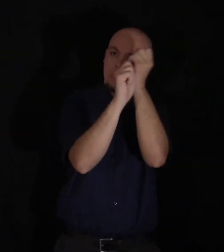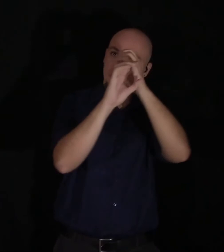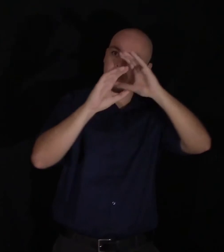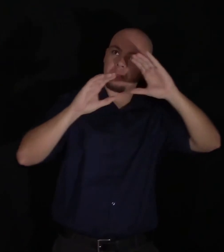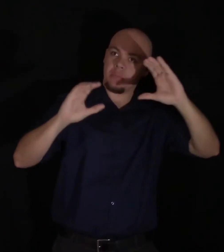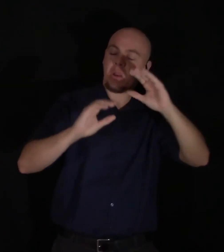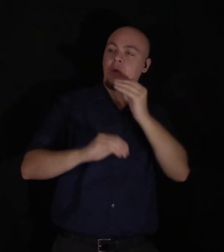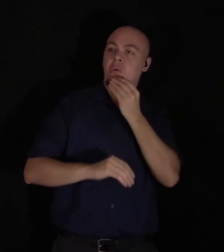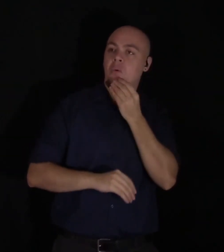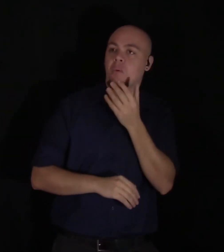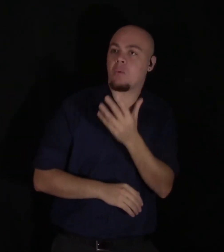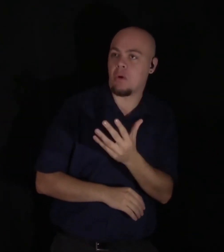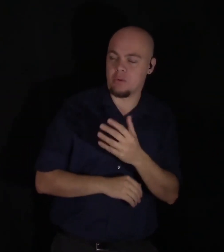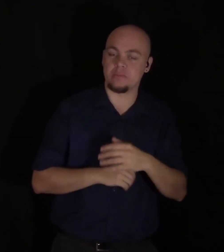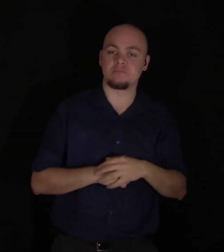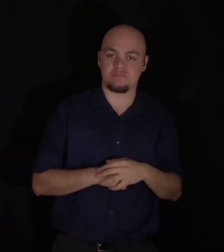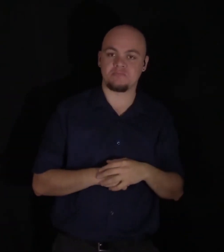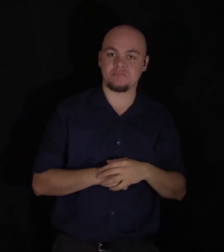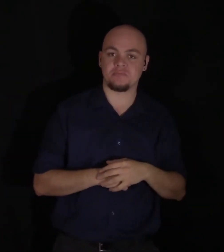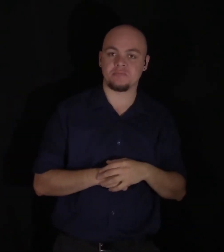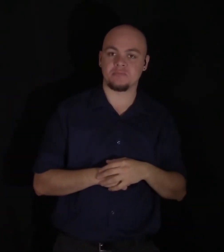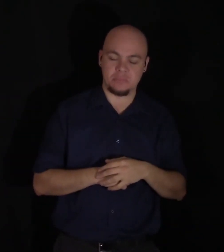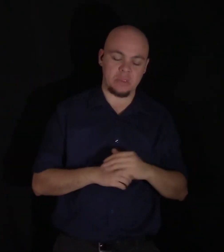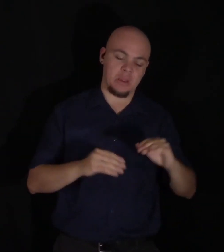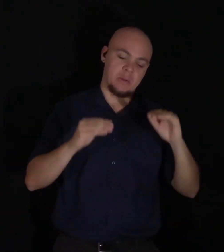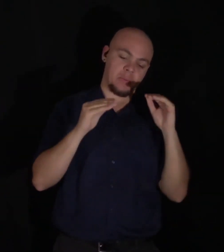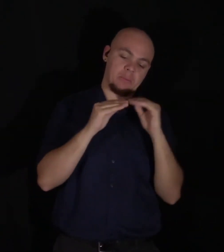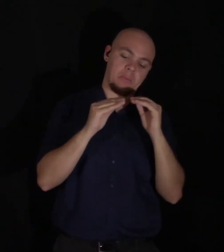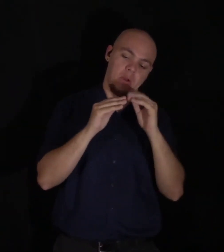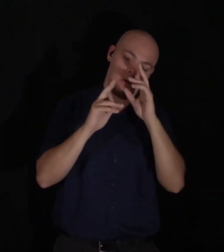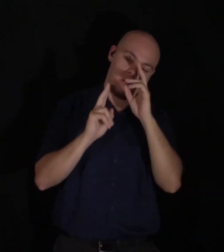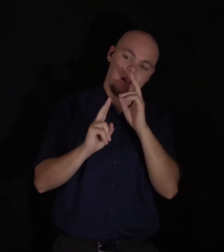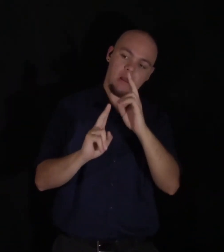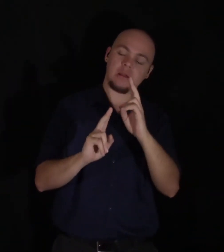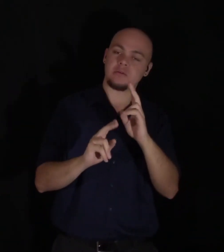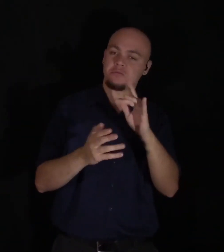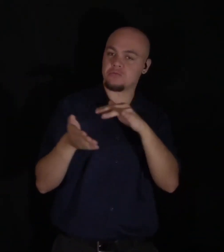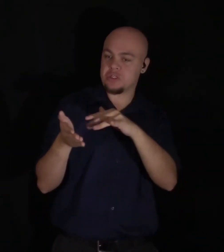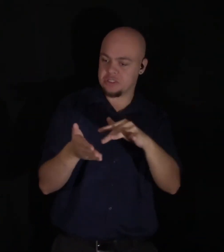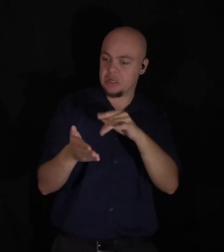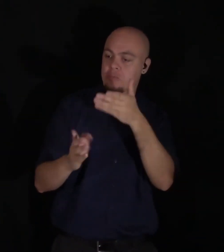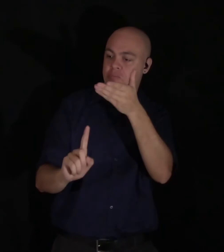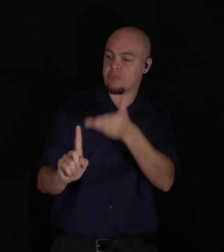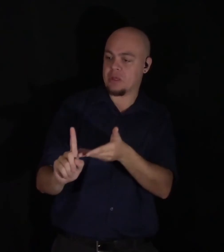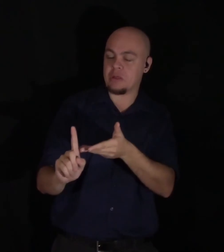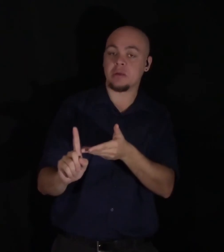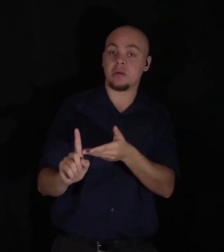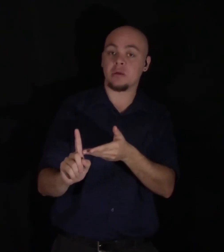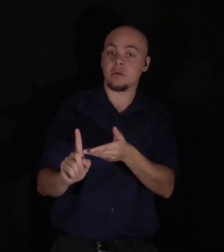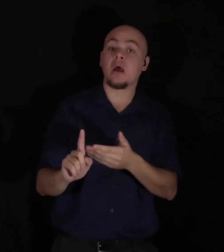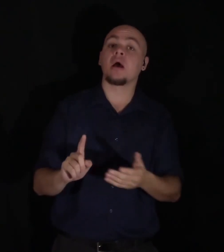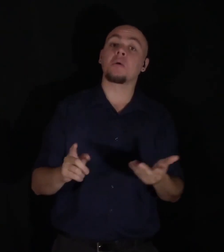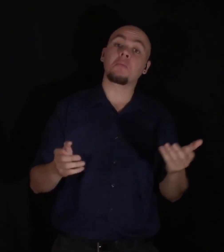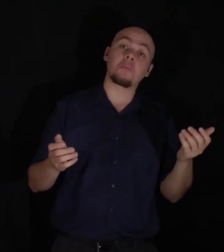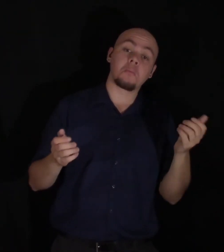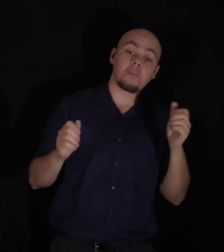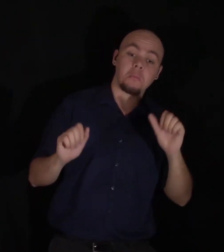as it was, while returning with great ardour to my former studies. It is even possible that the trade of my